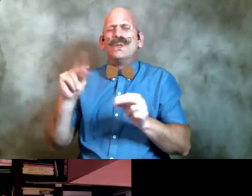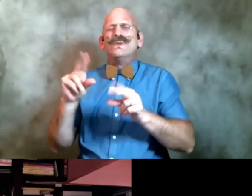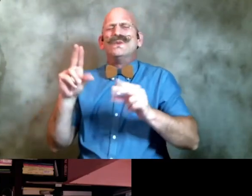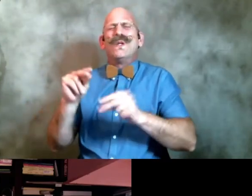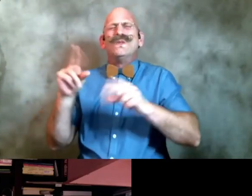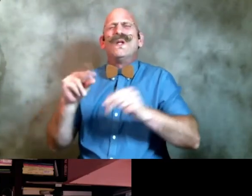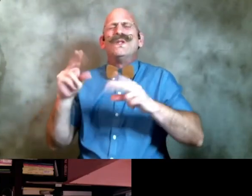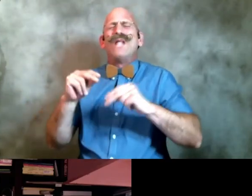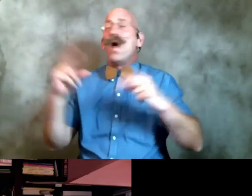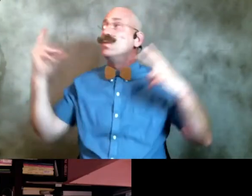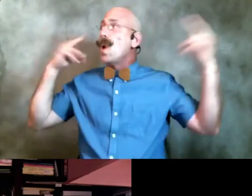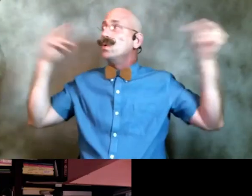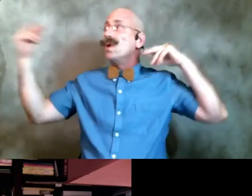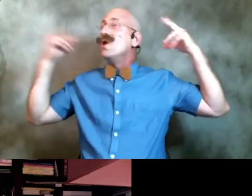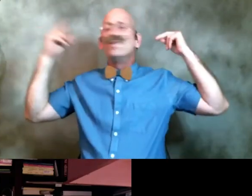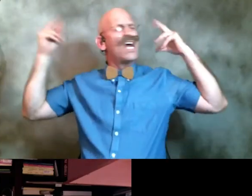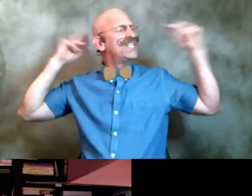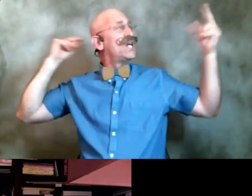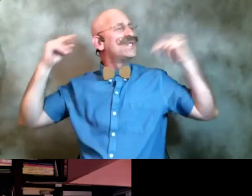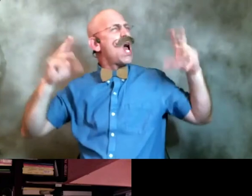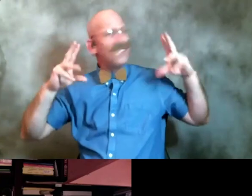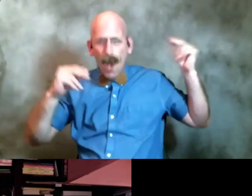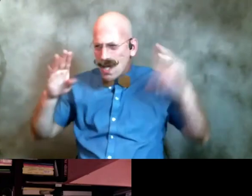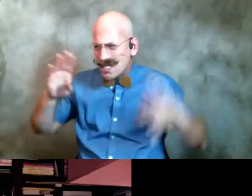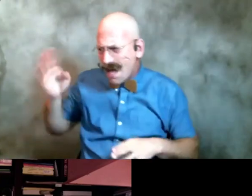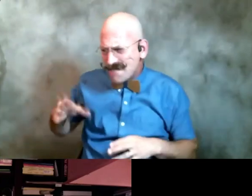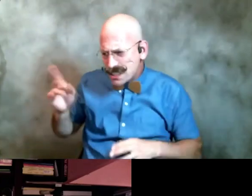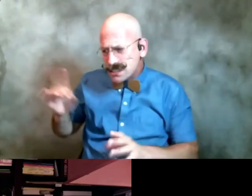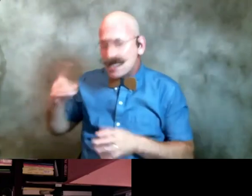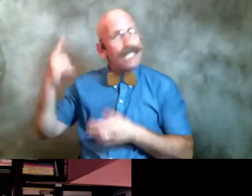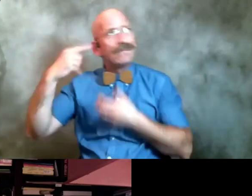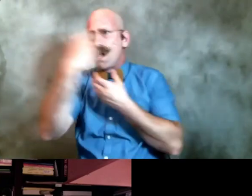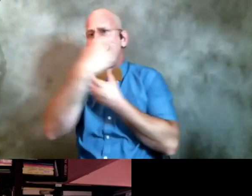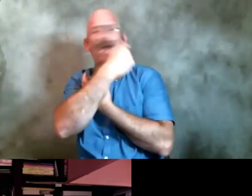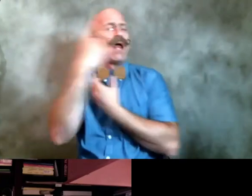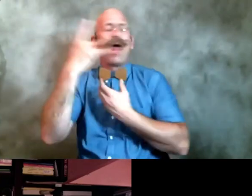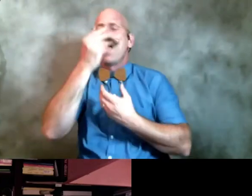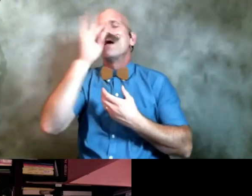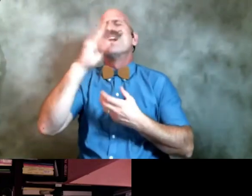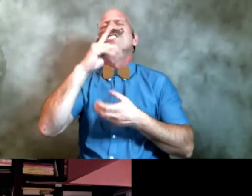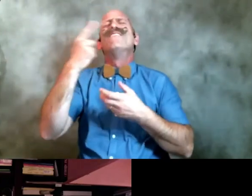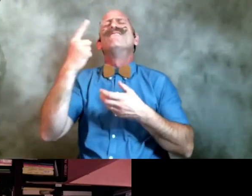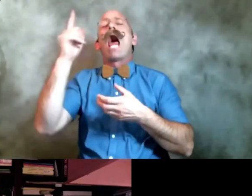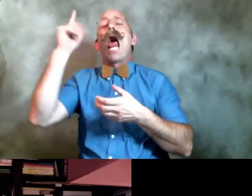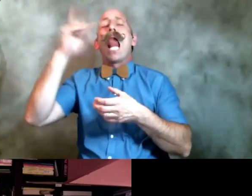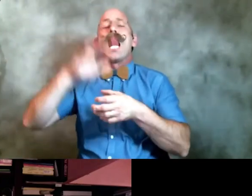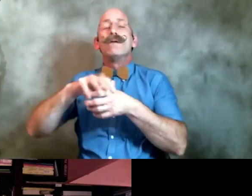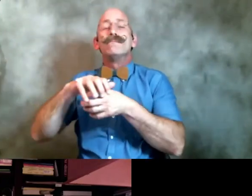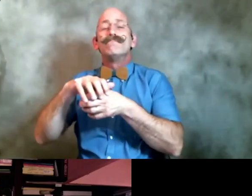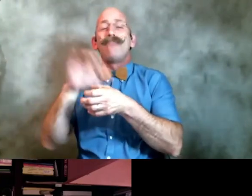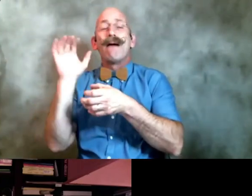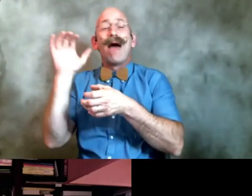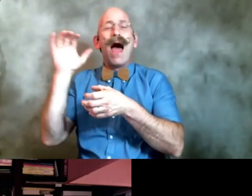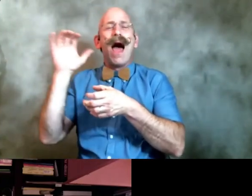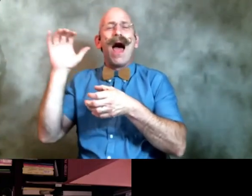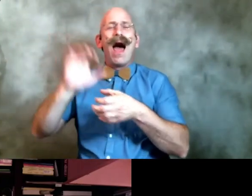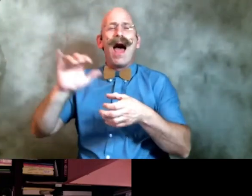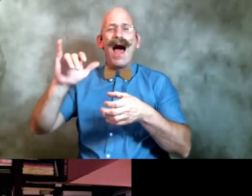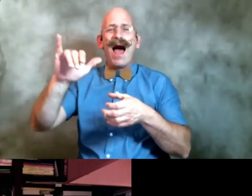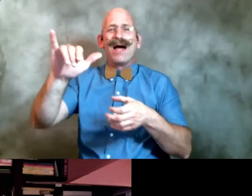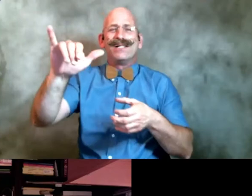and no and no and when she finally pries it off she says yes